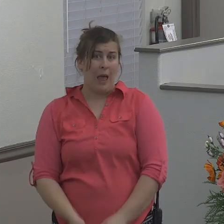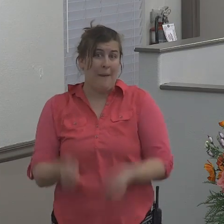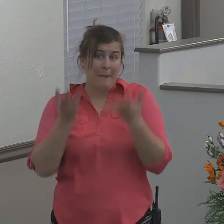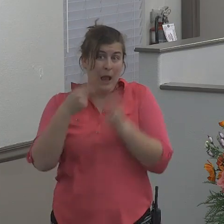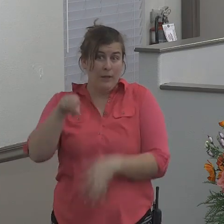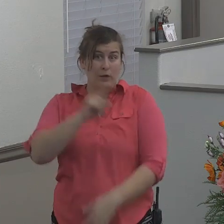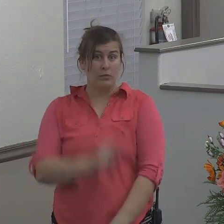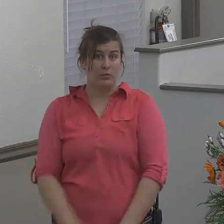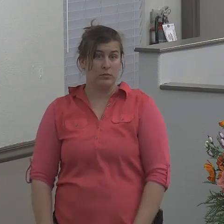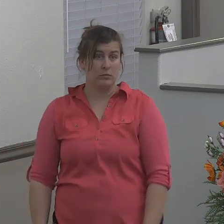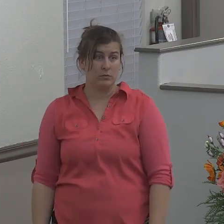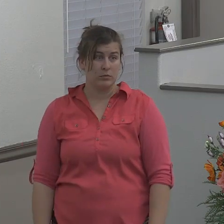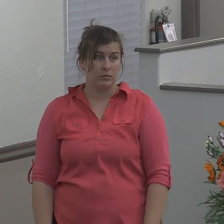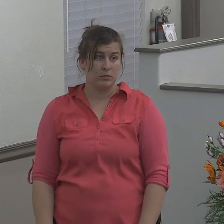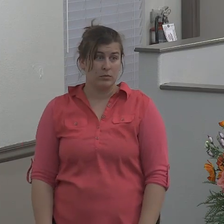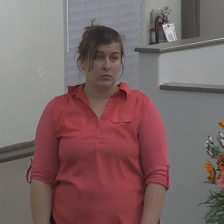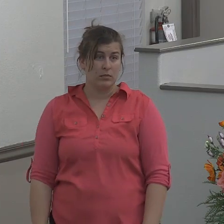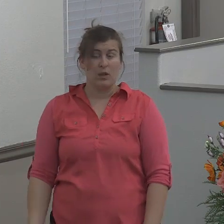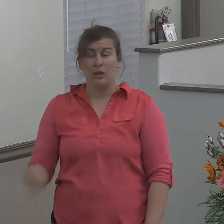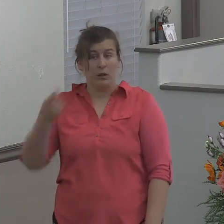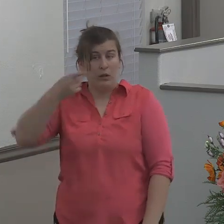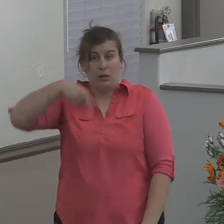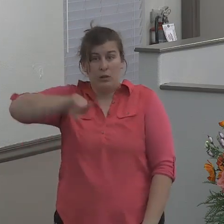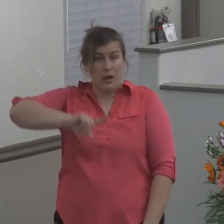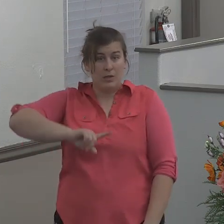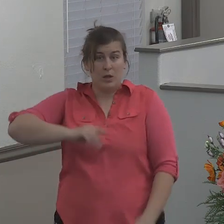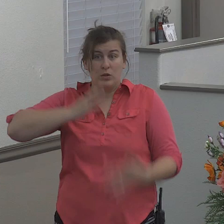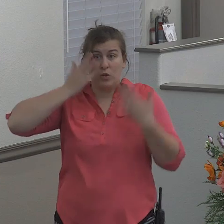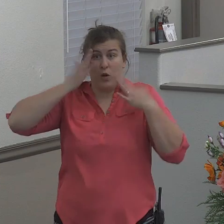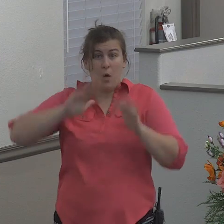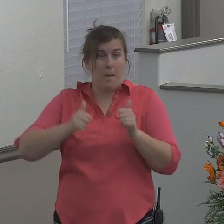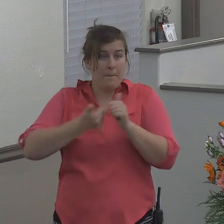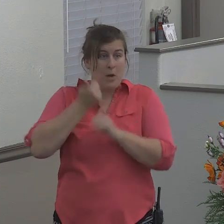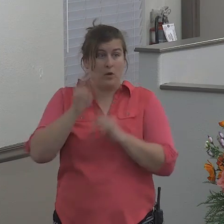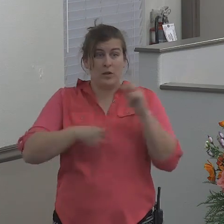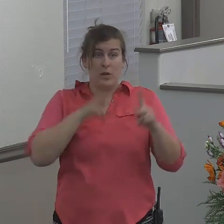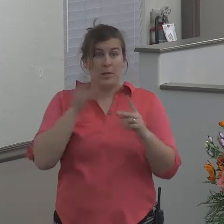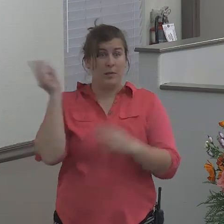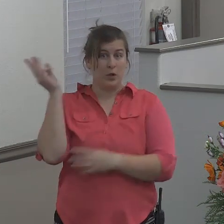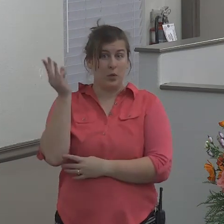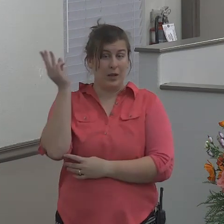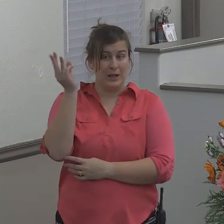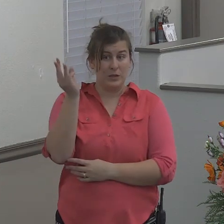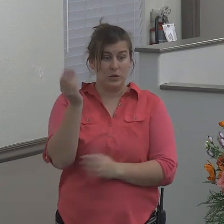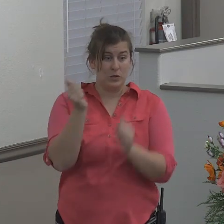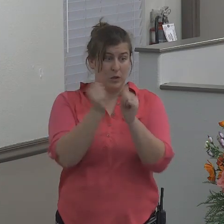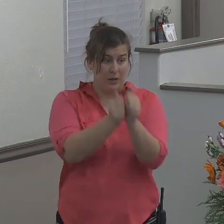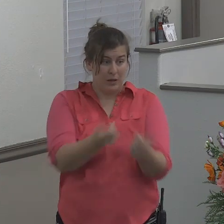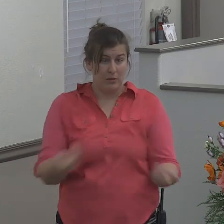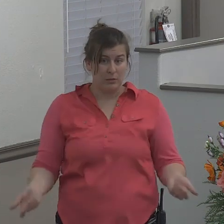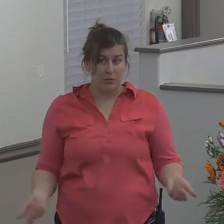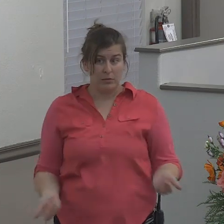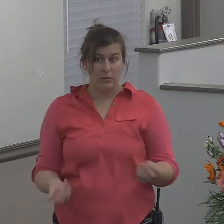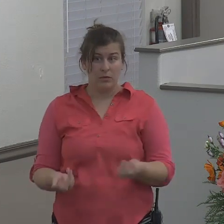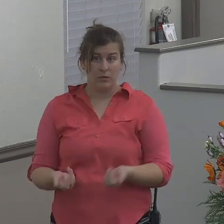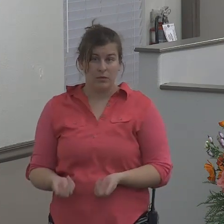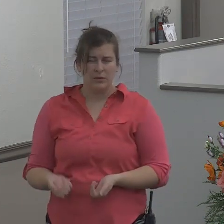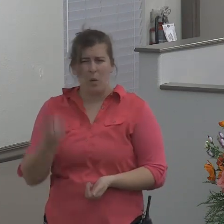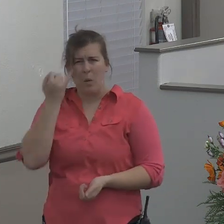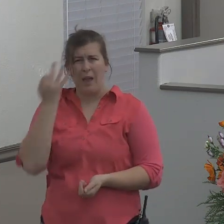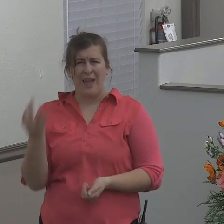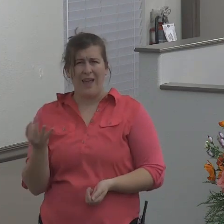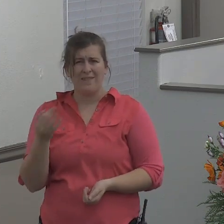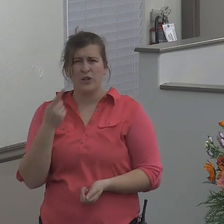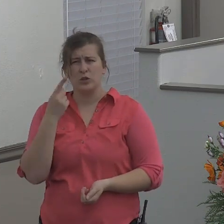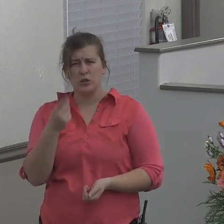you don't know most of these people you're going to witness to so so if you're basing